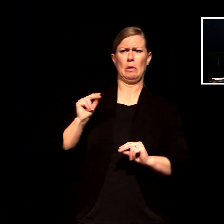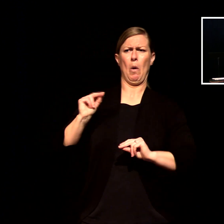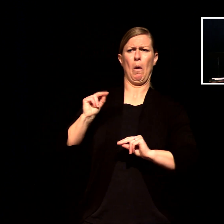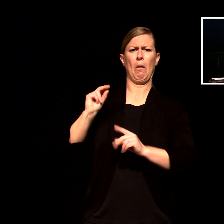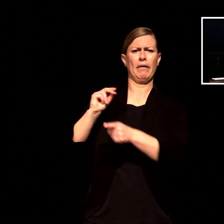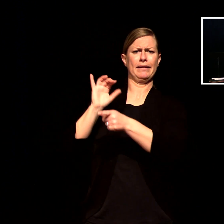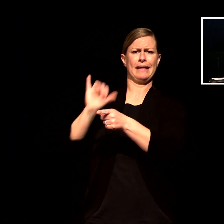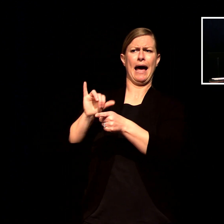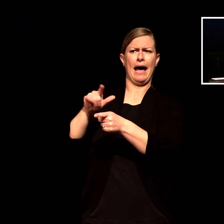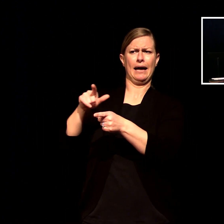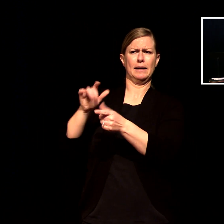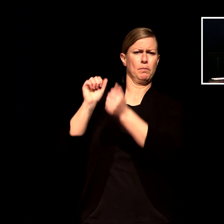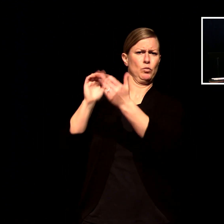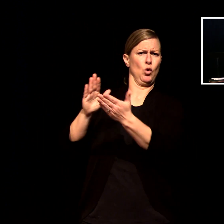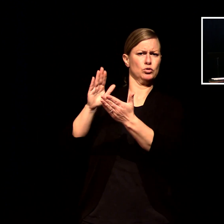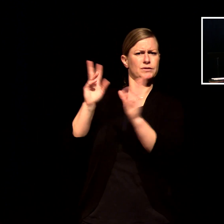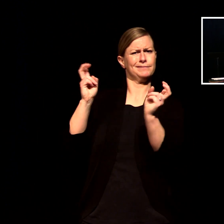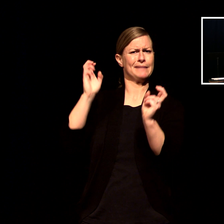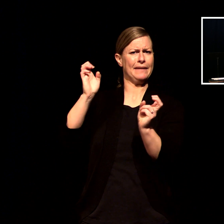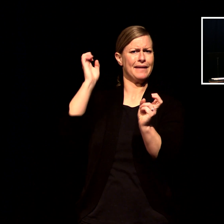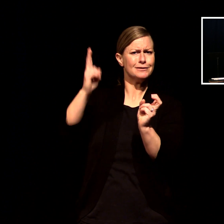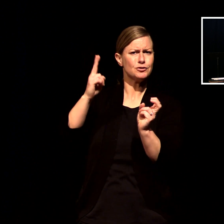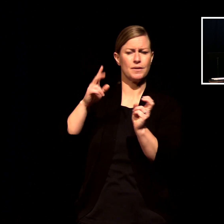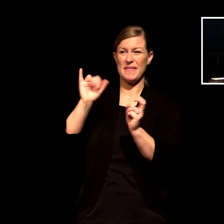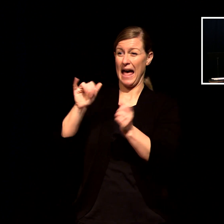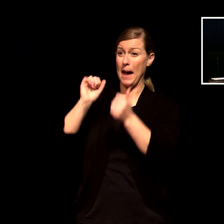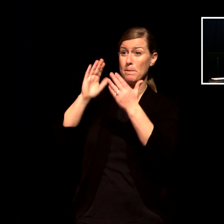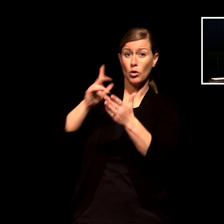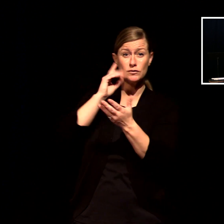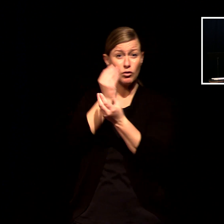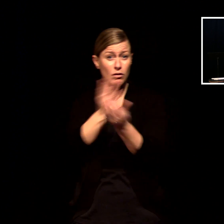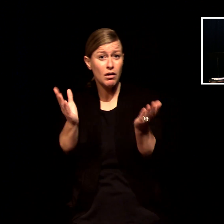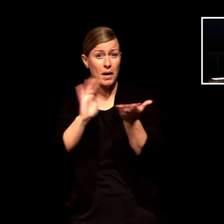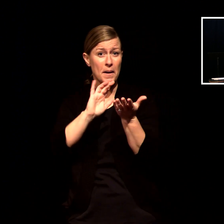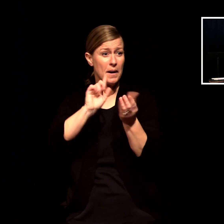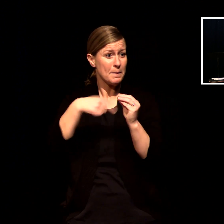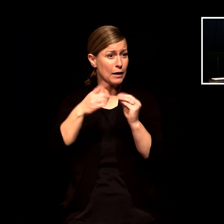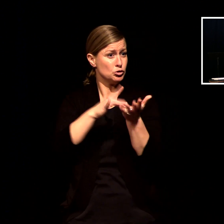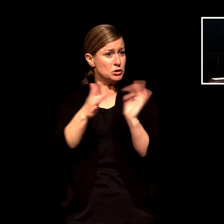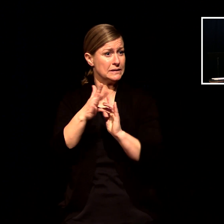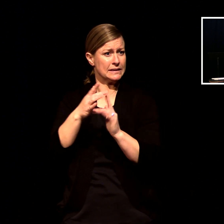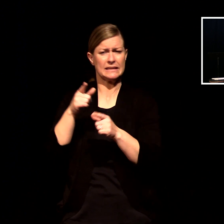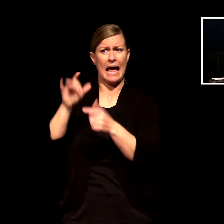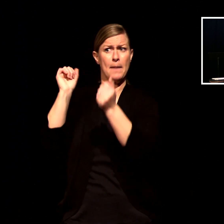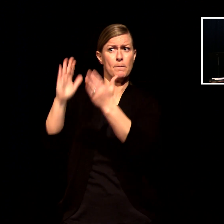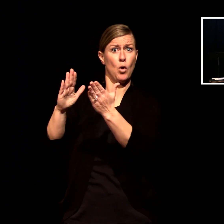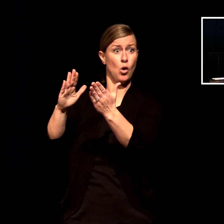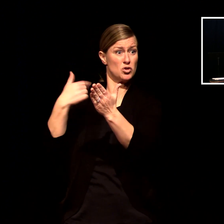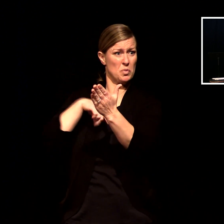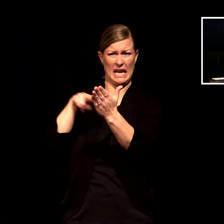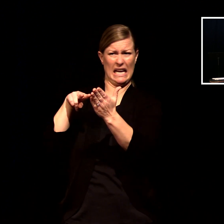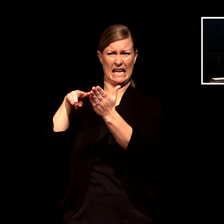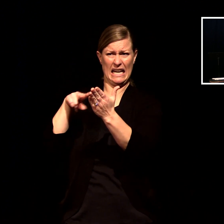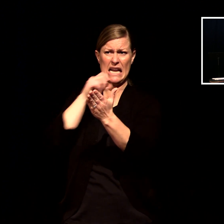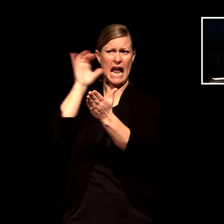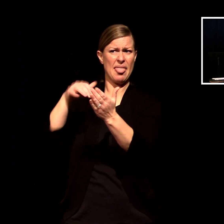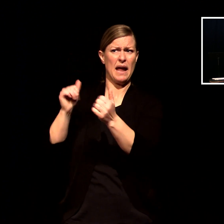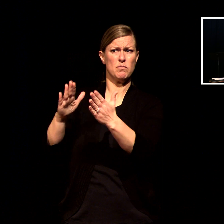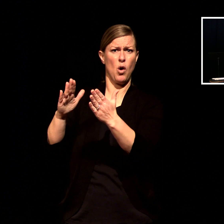this method we've discarded the message because of our distaste for a particular method